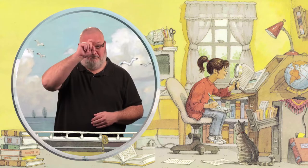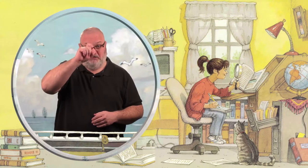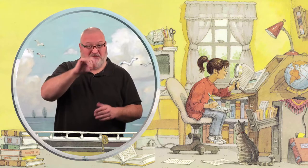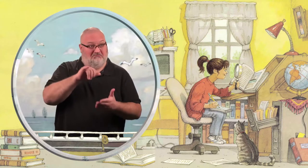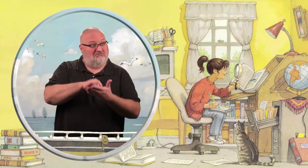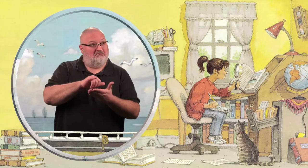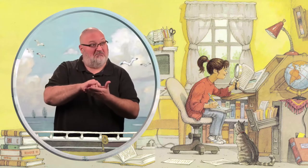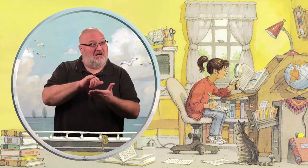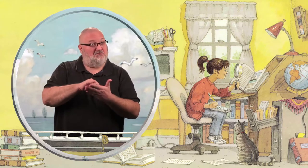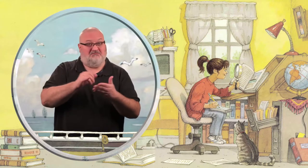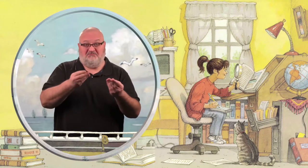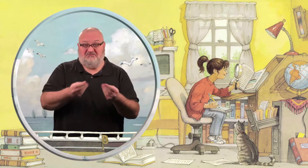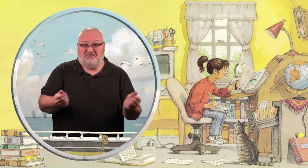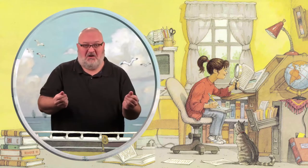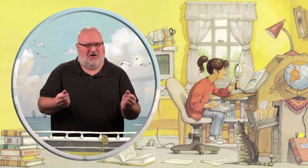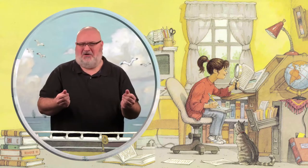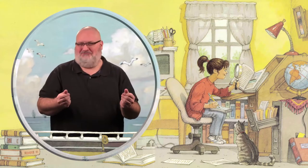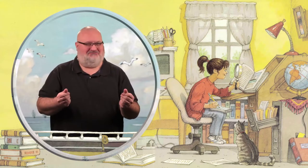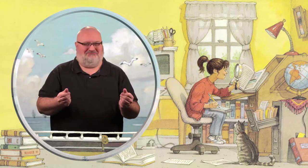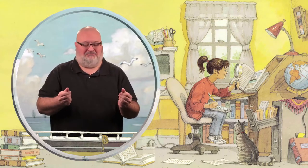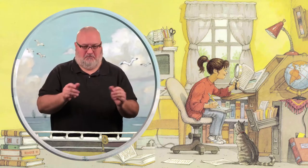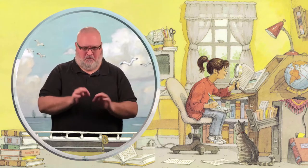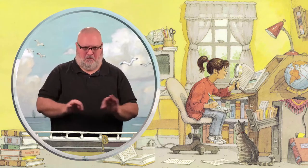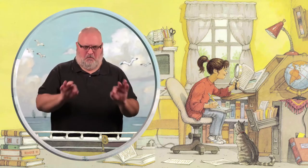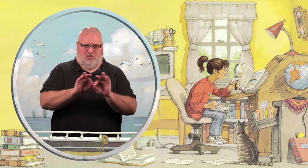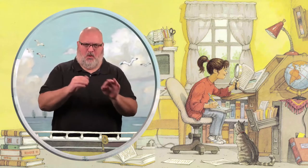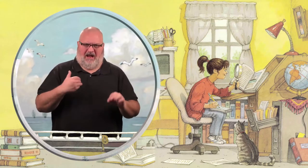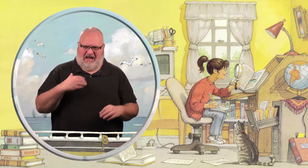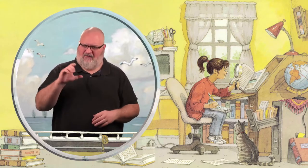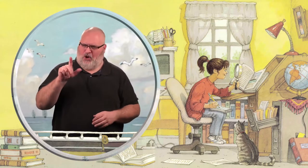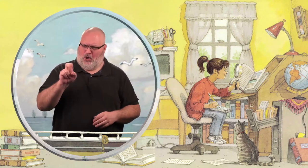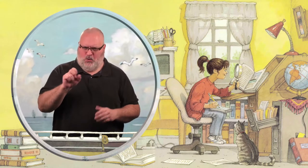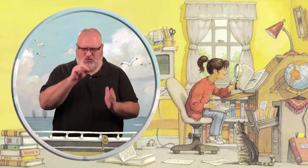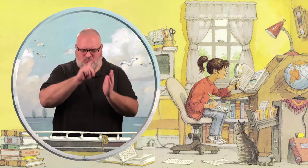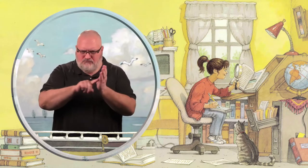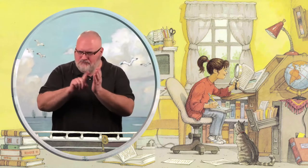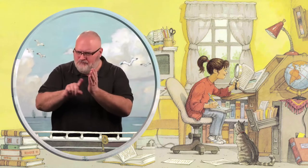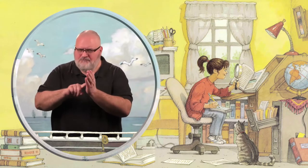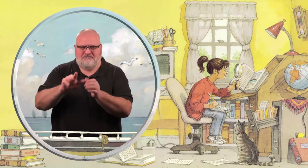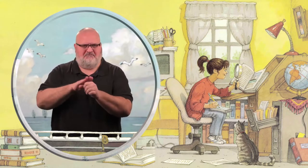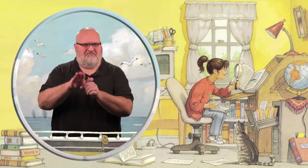The dad says no mystery is impossible to solve as long as you have enough clues.